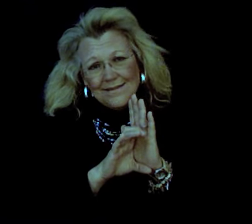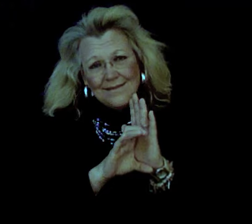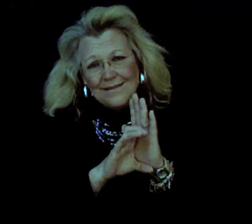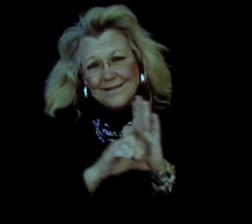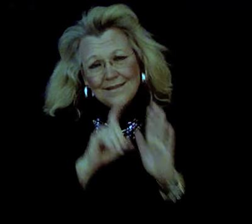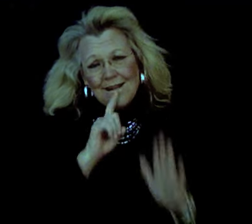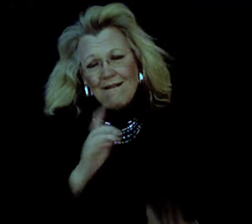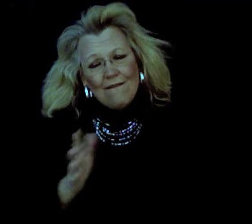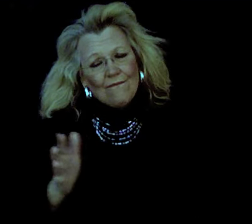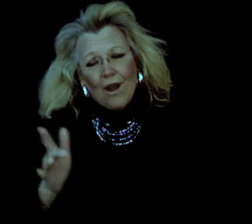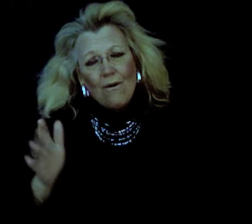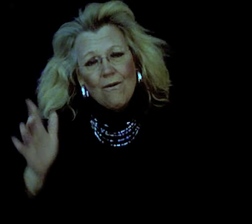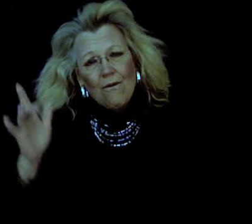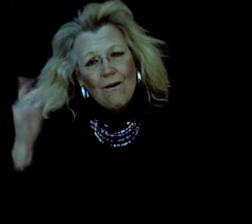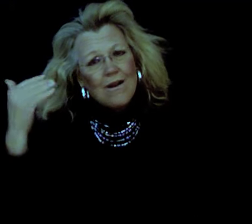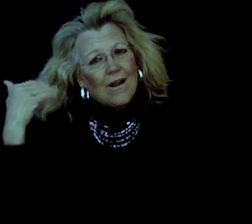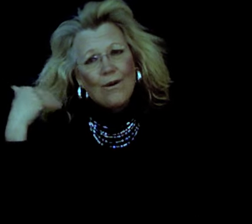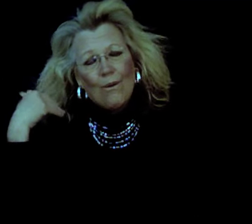Of long ago